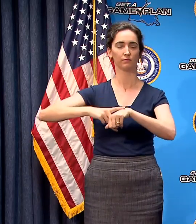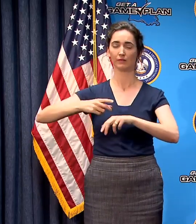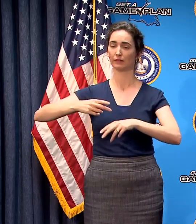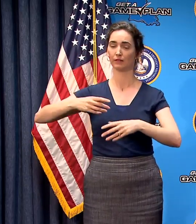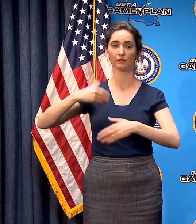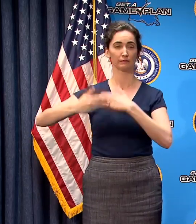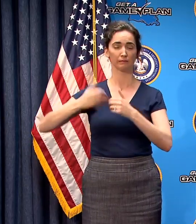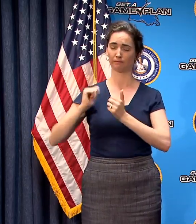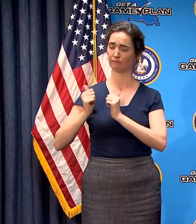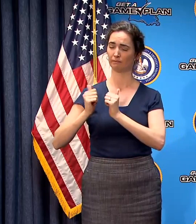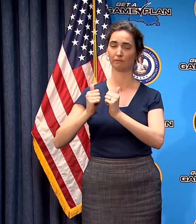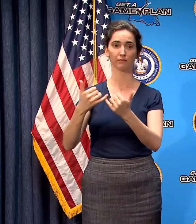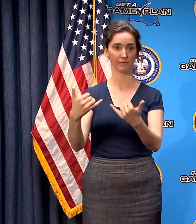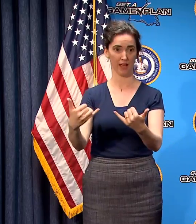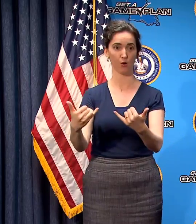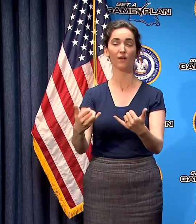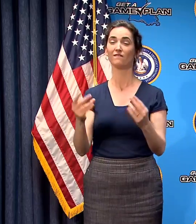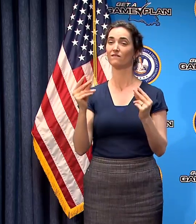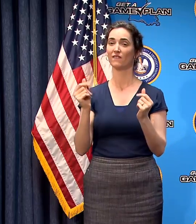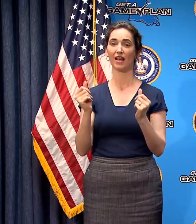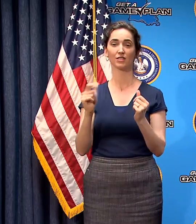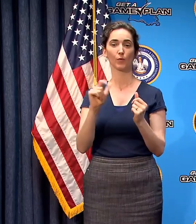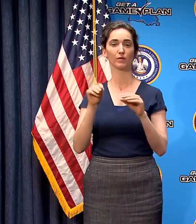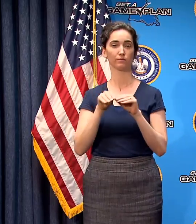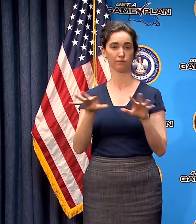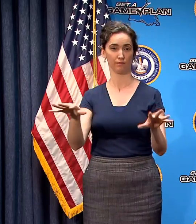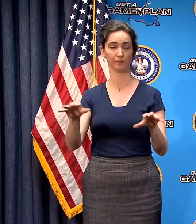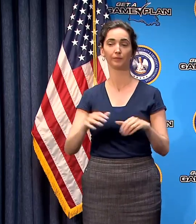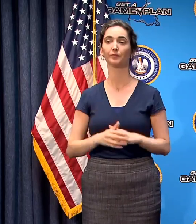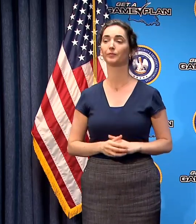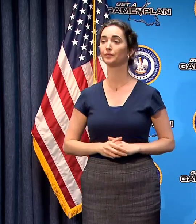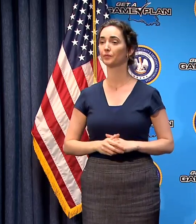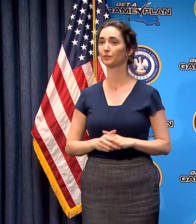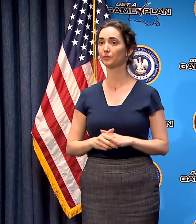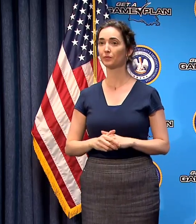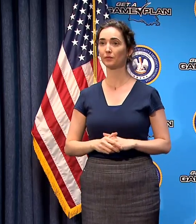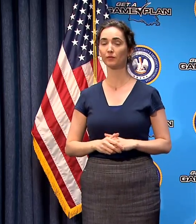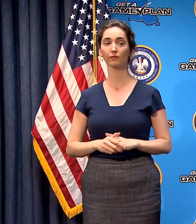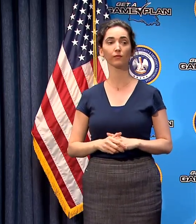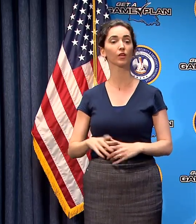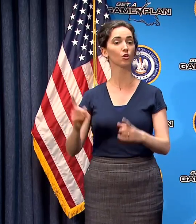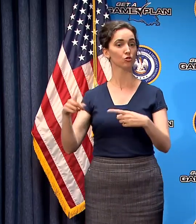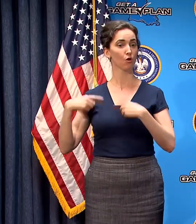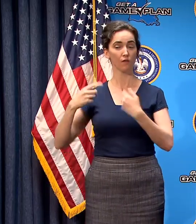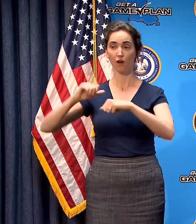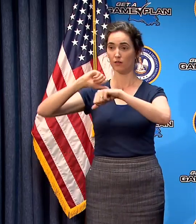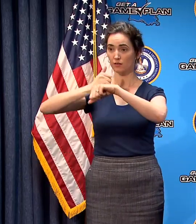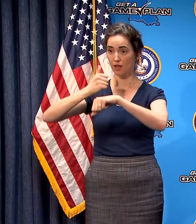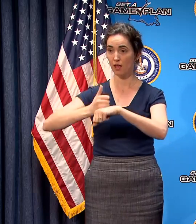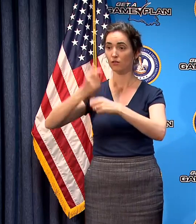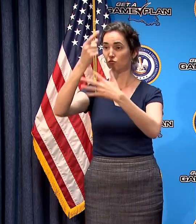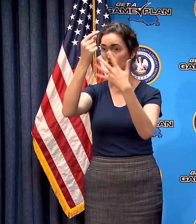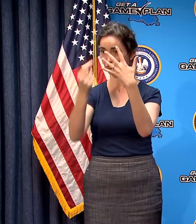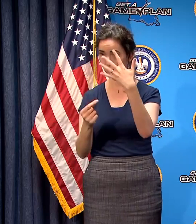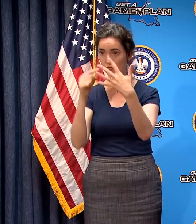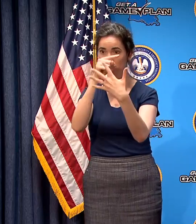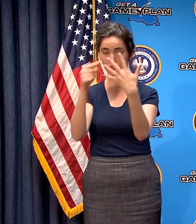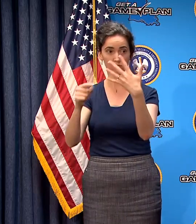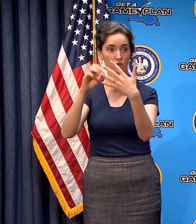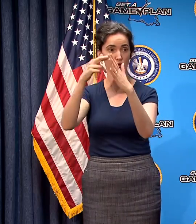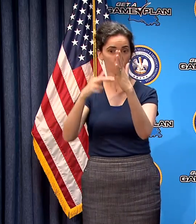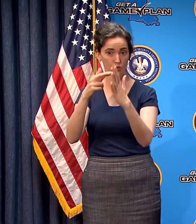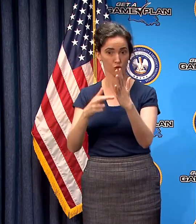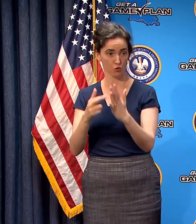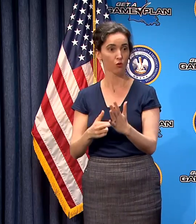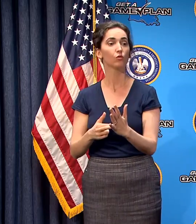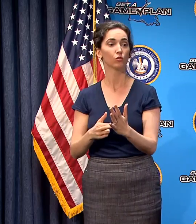Louisiana the mitigation measures that we have in place and that we will continue to put in place will not